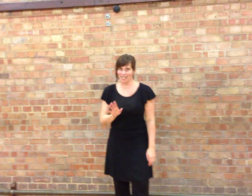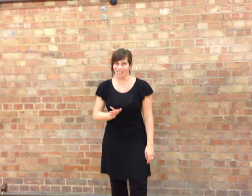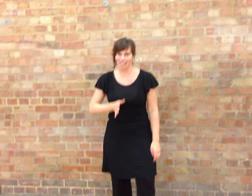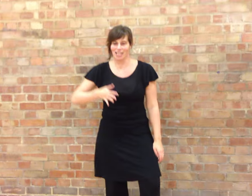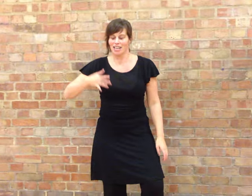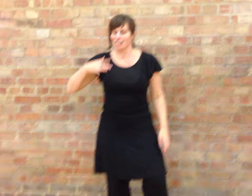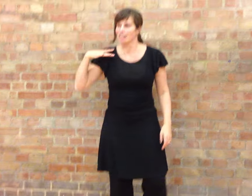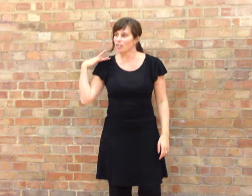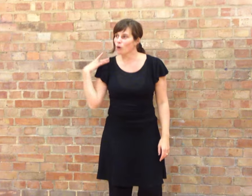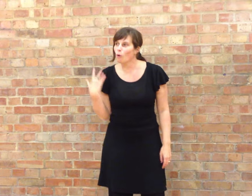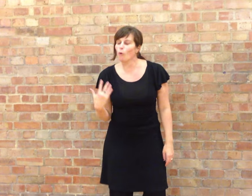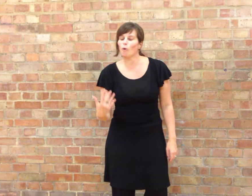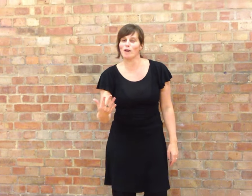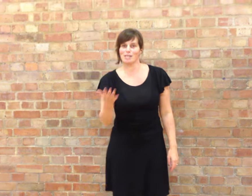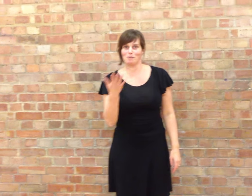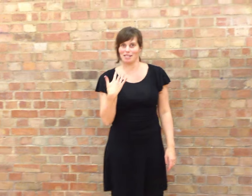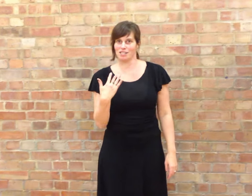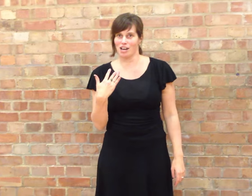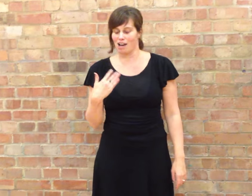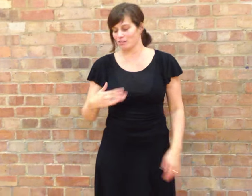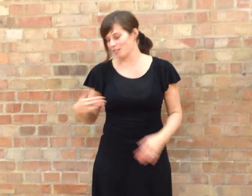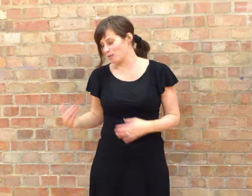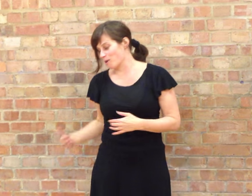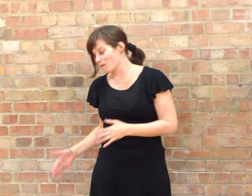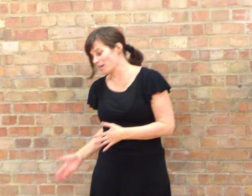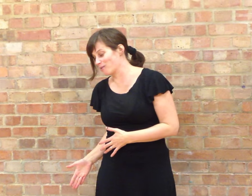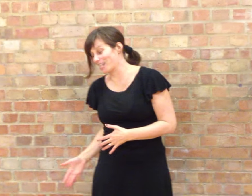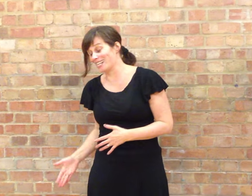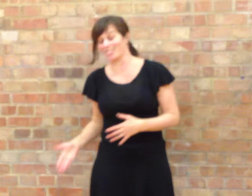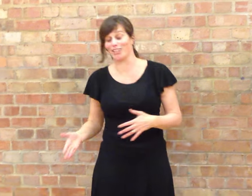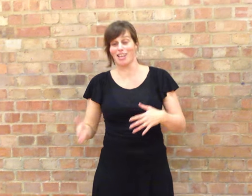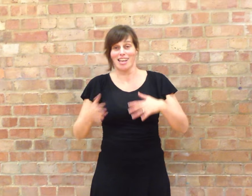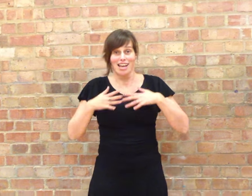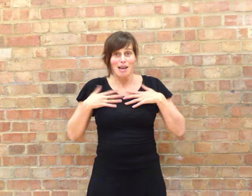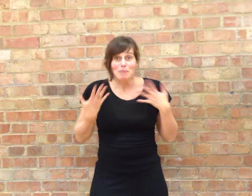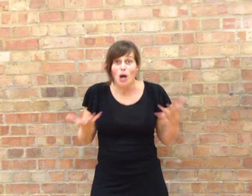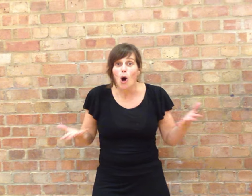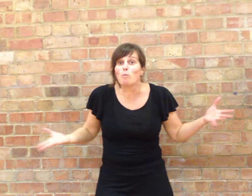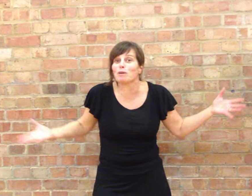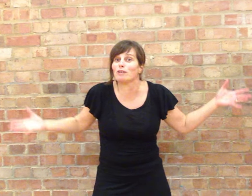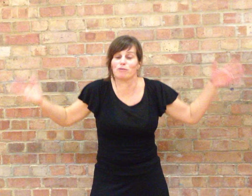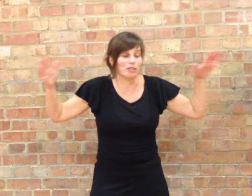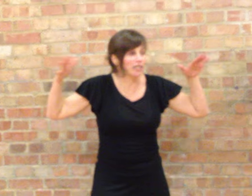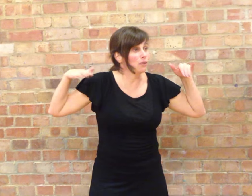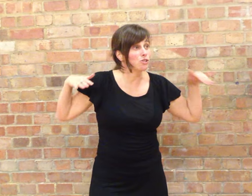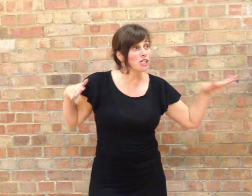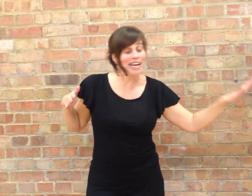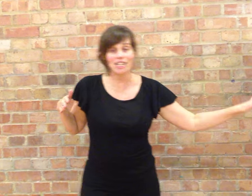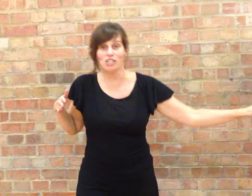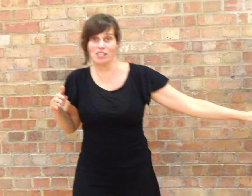that you'll always be the child that you were when you were little, and be open for new changes,